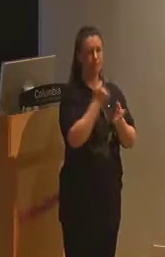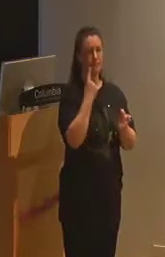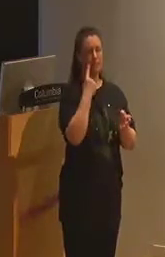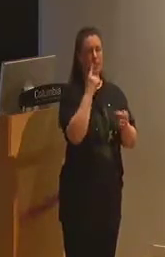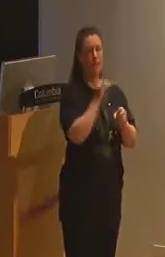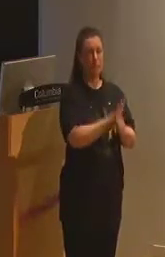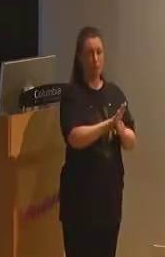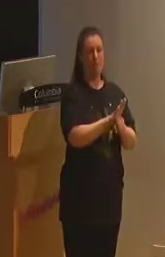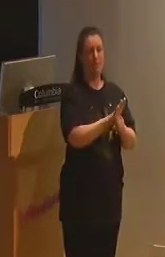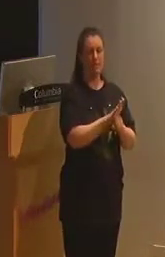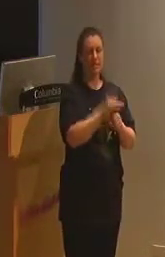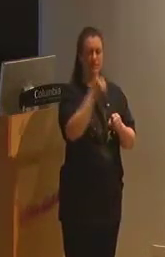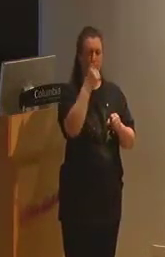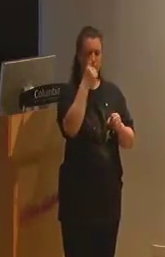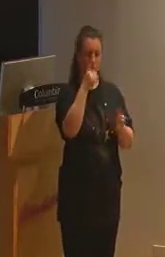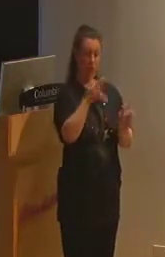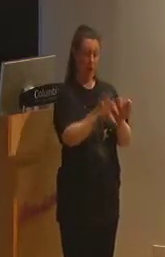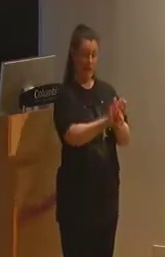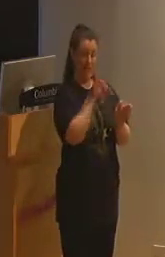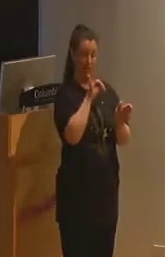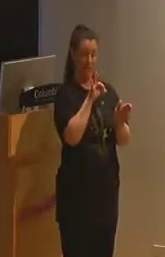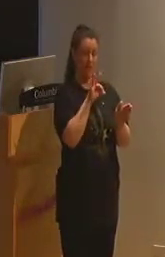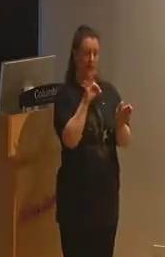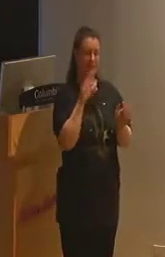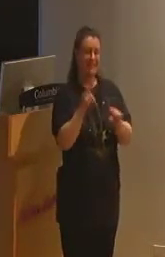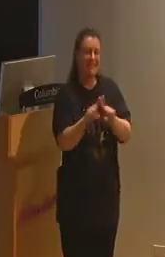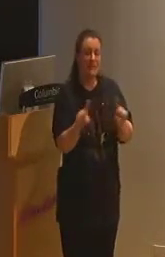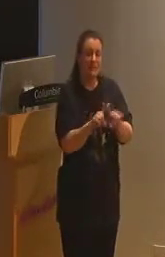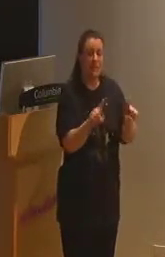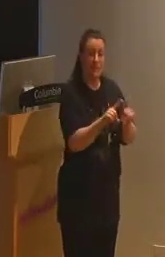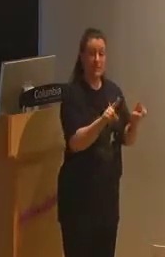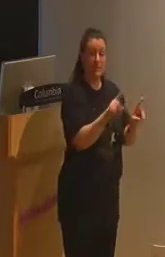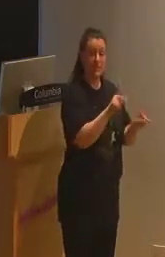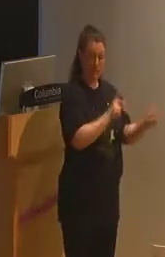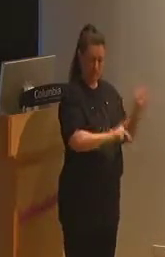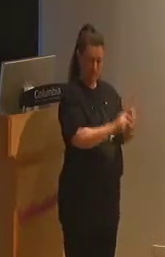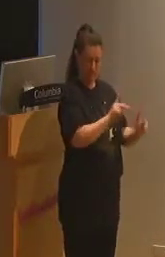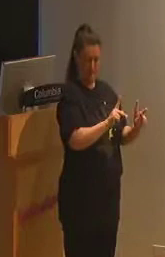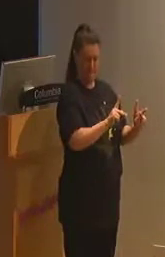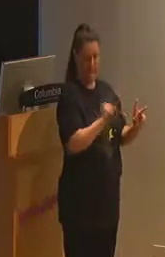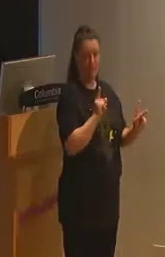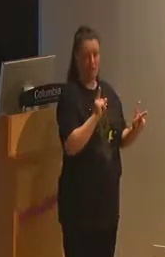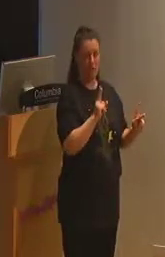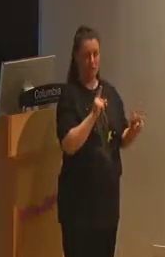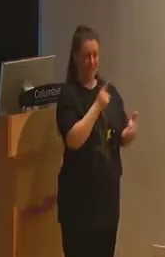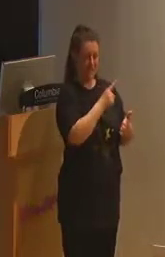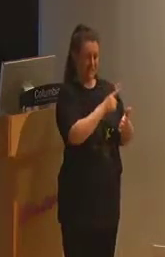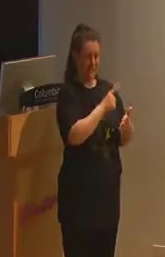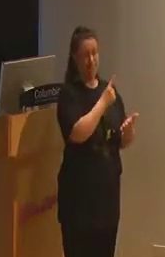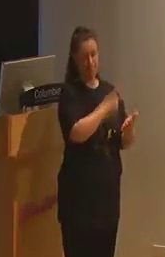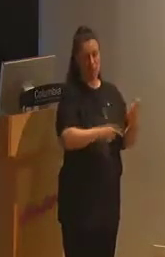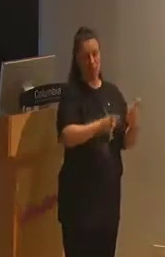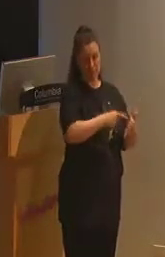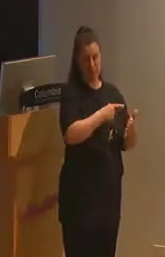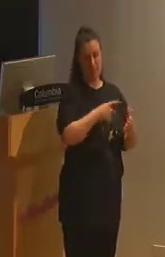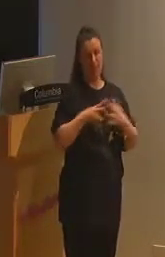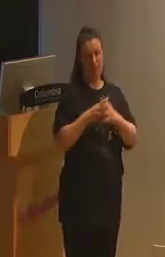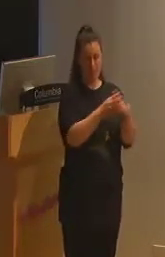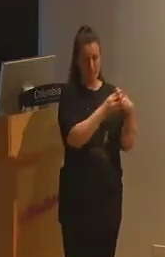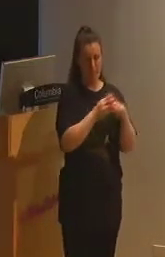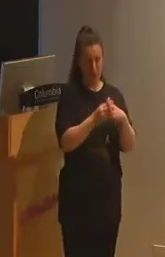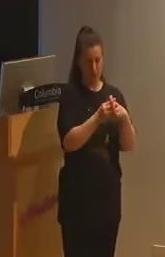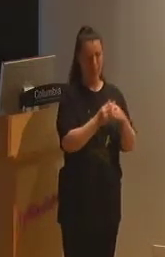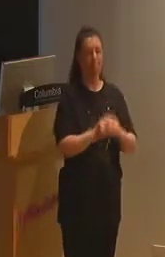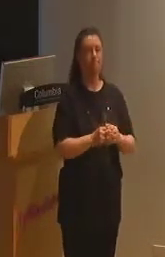arena for identifying defectives viewed as a threat to the purity of a modern nation-state. Turn-of-the-century